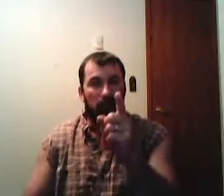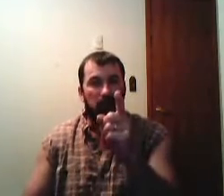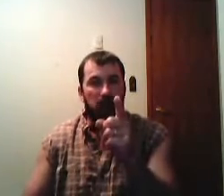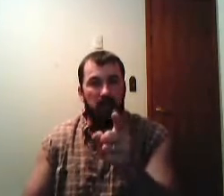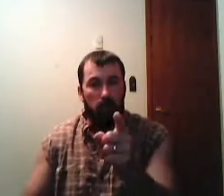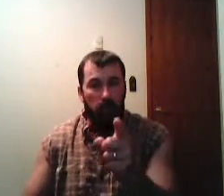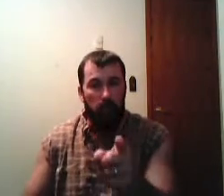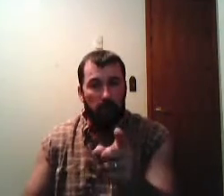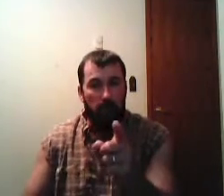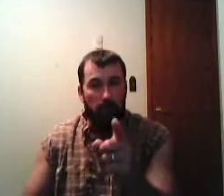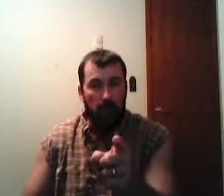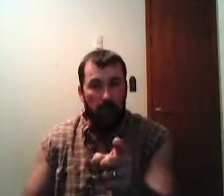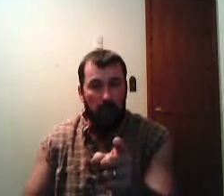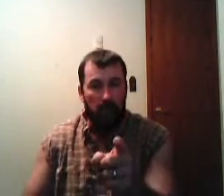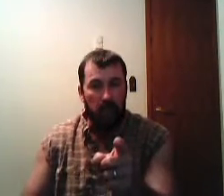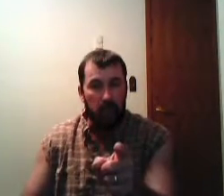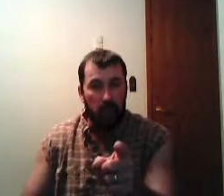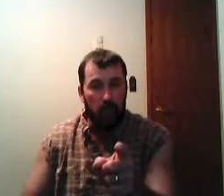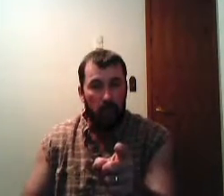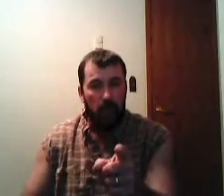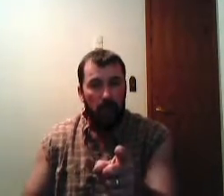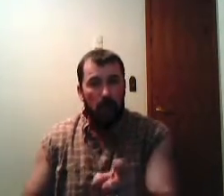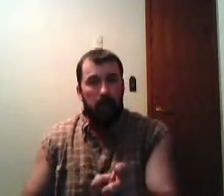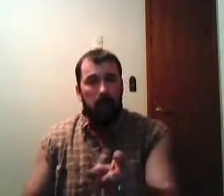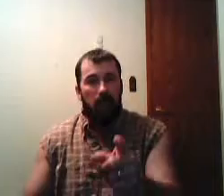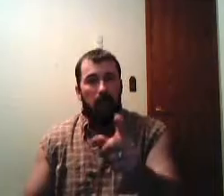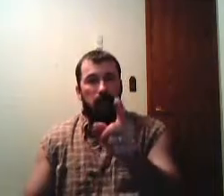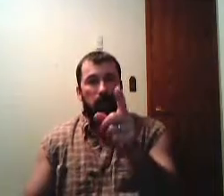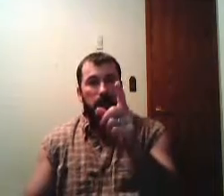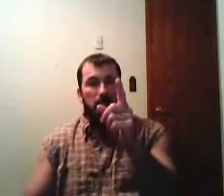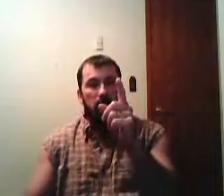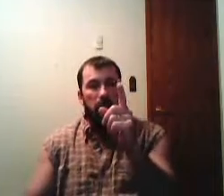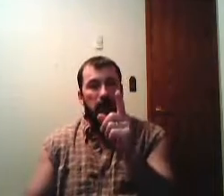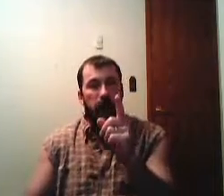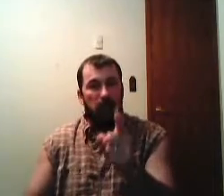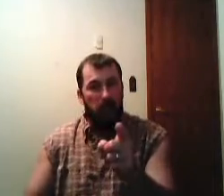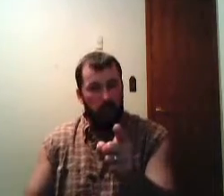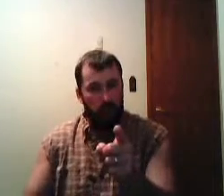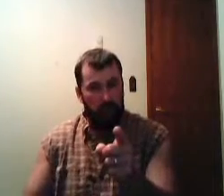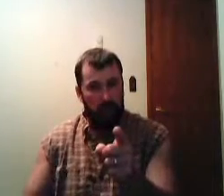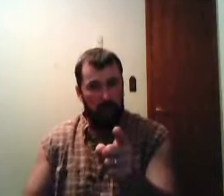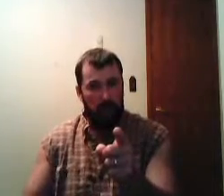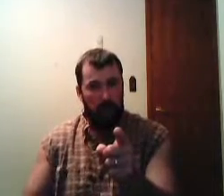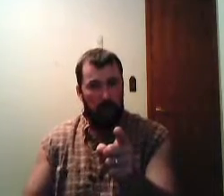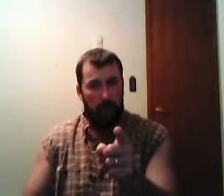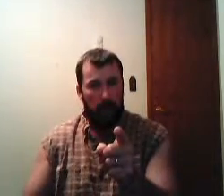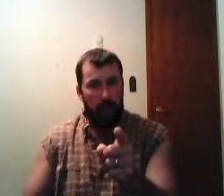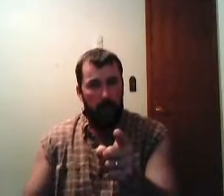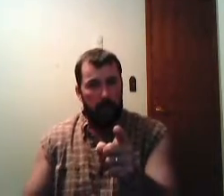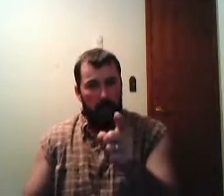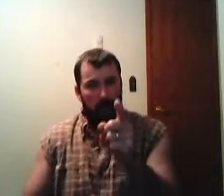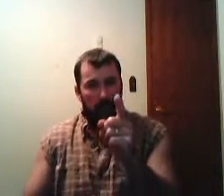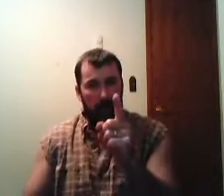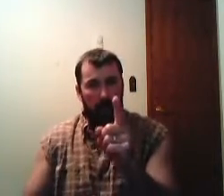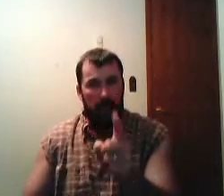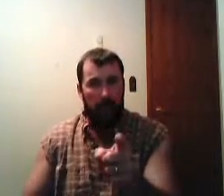deal with America in general and God is gonna deal with individuals that are killing babies